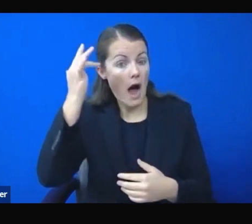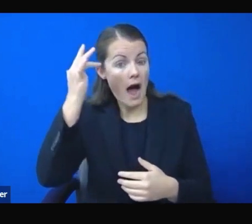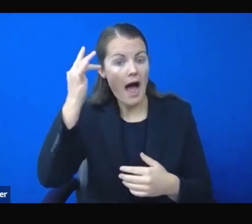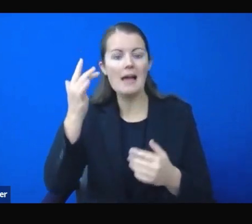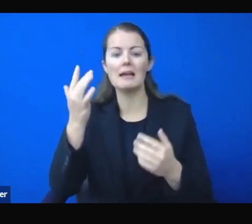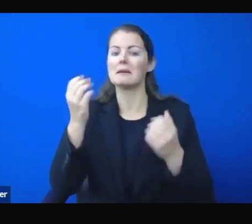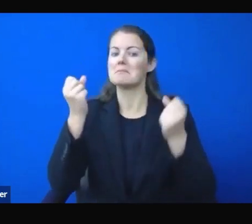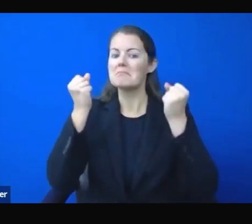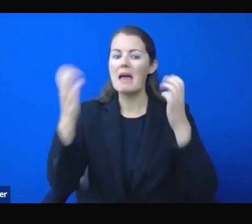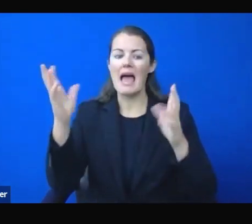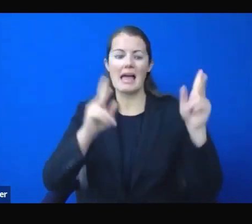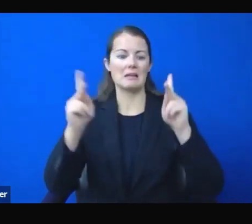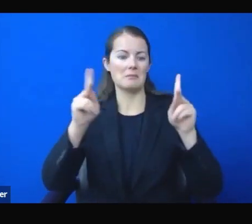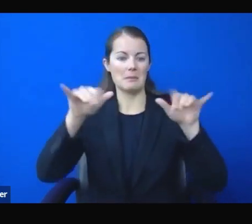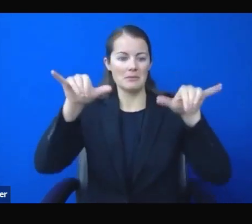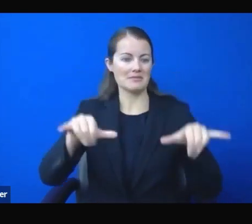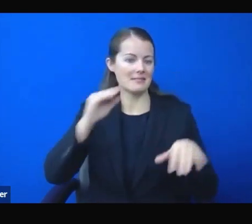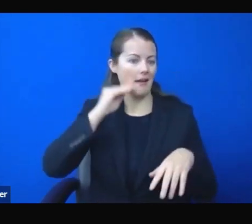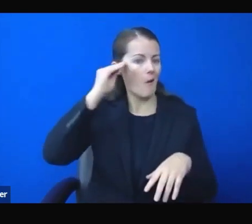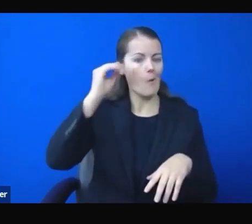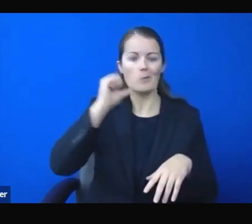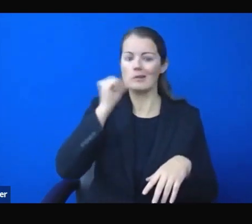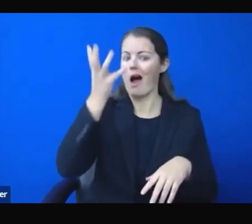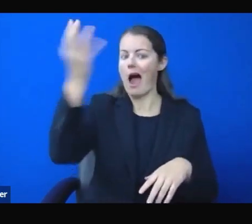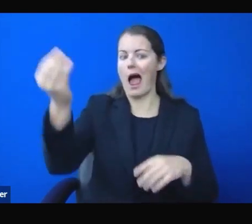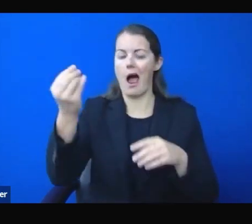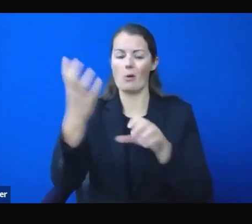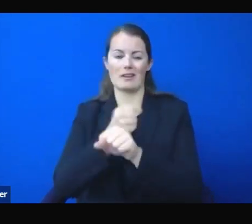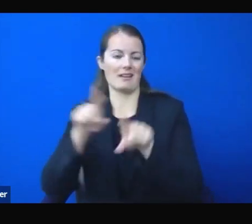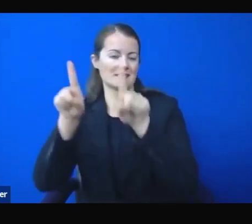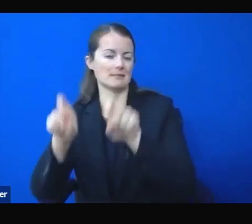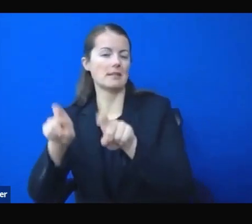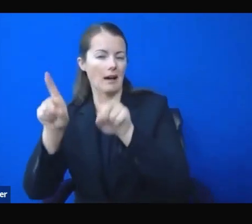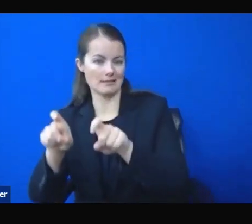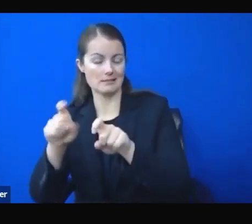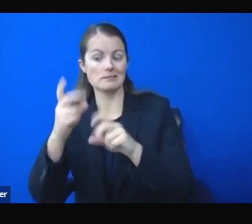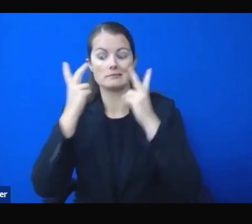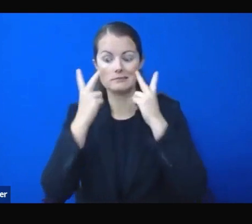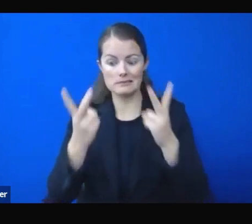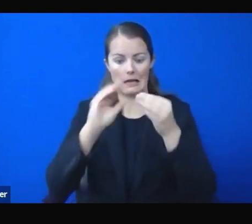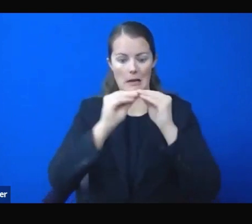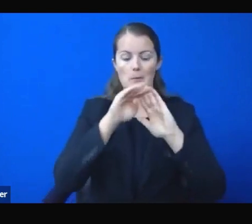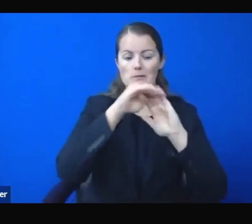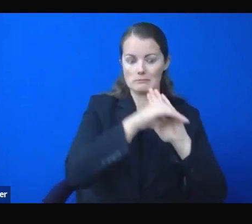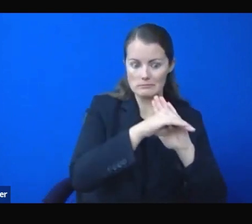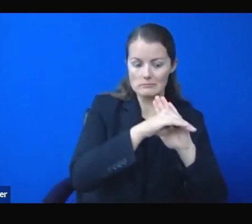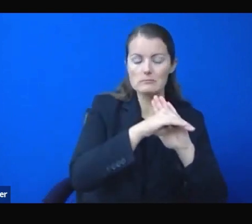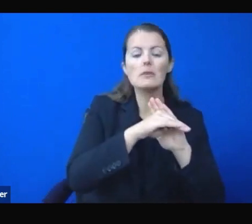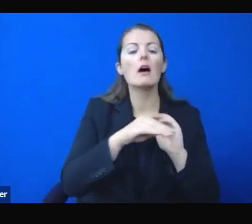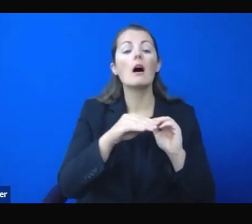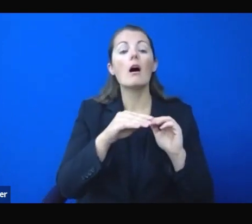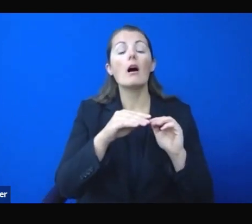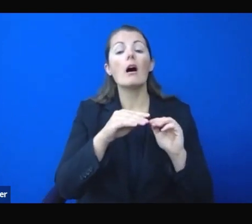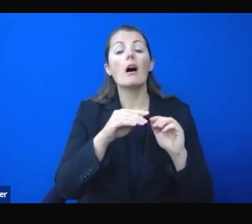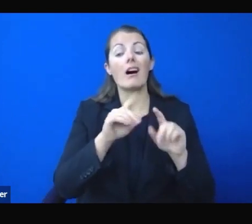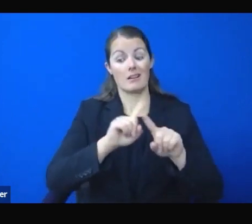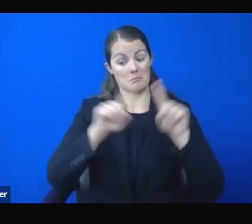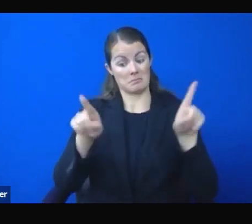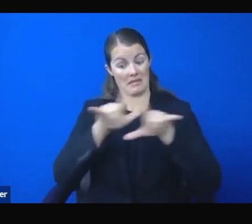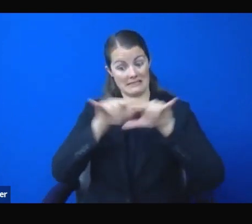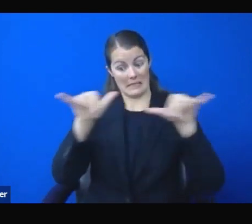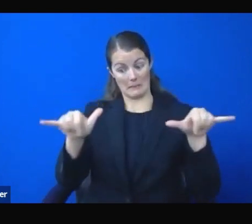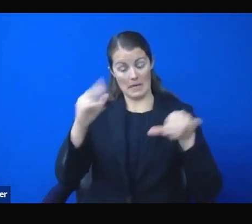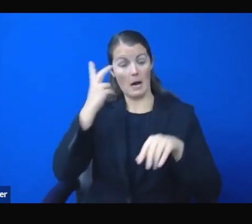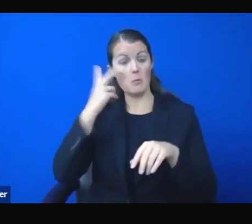to see an increase in hospitalization statewide, with almost 1,700 Nevadans in the hospital battling COVID as of